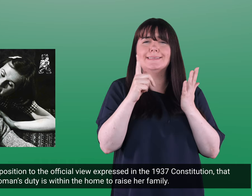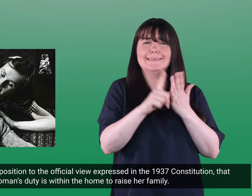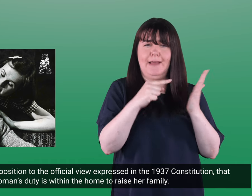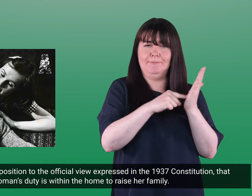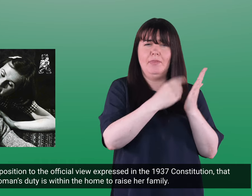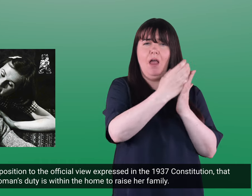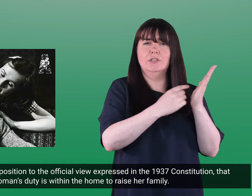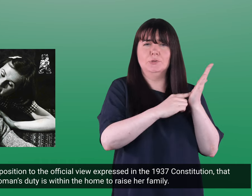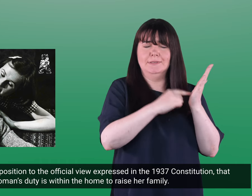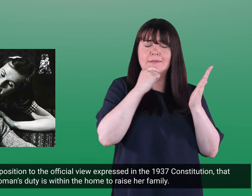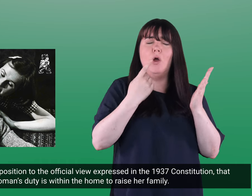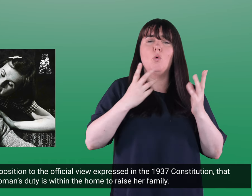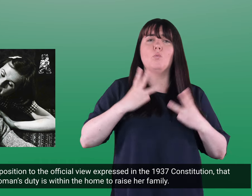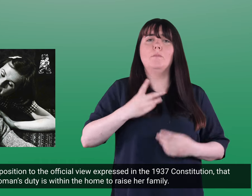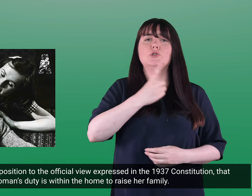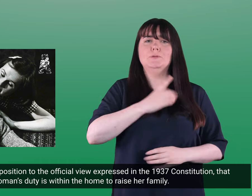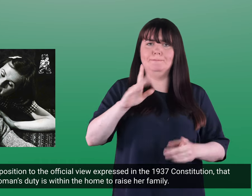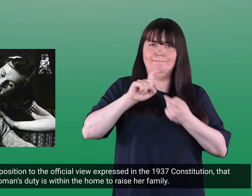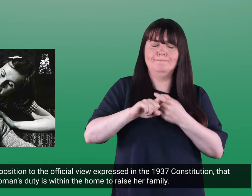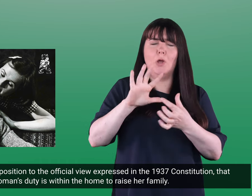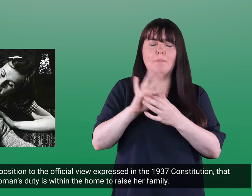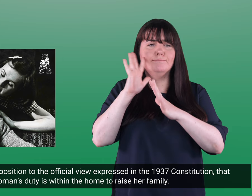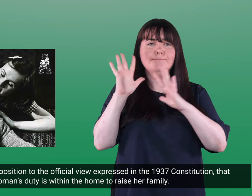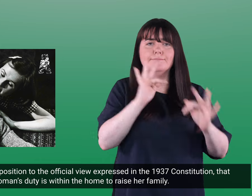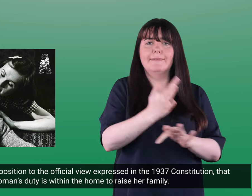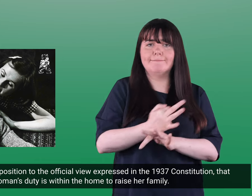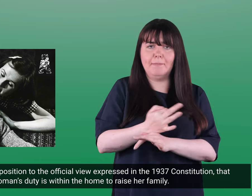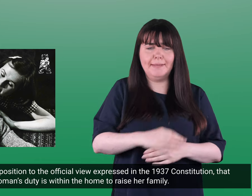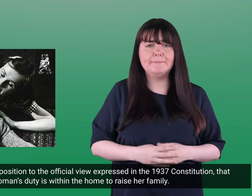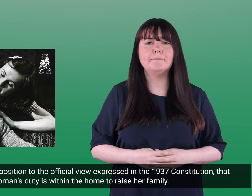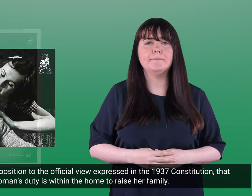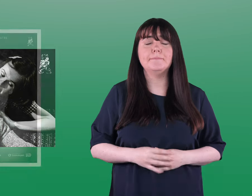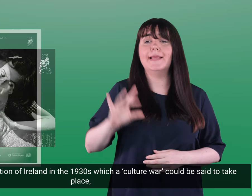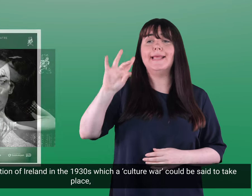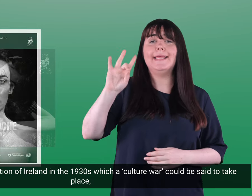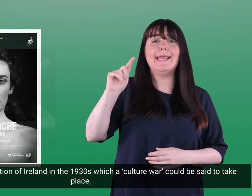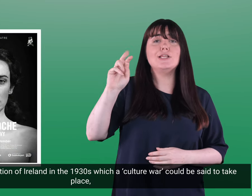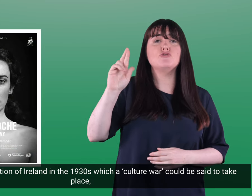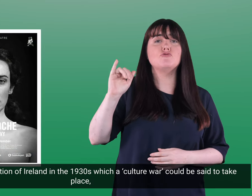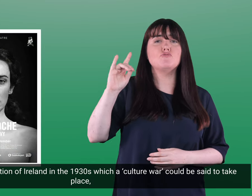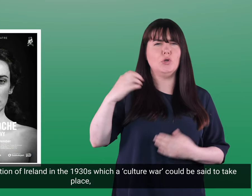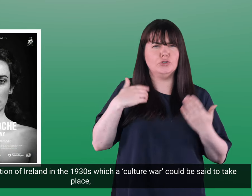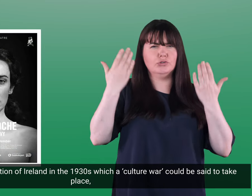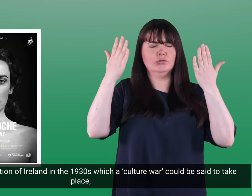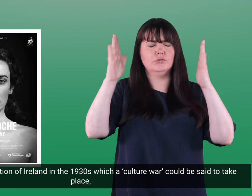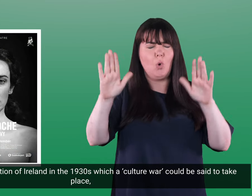is in marked position with the official view expressed in the 1937 constitution that women's duty is within the home to raise her